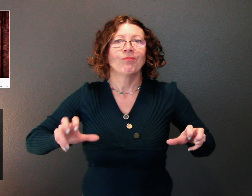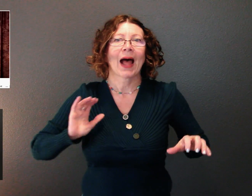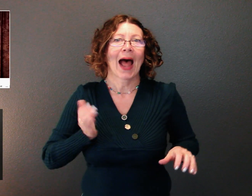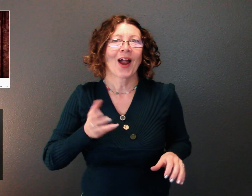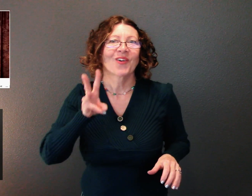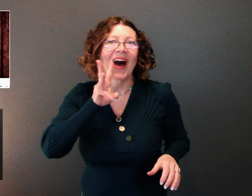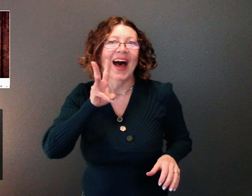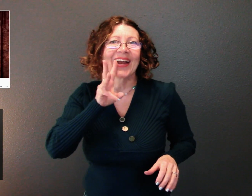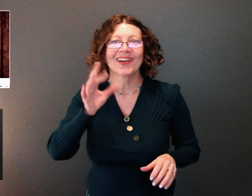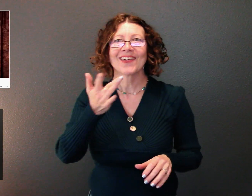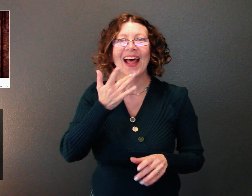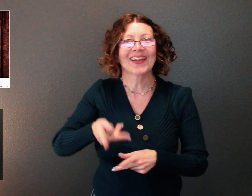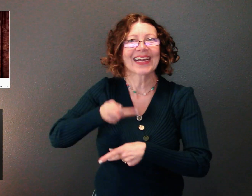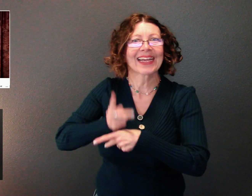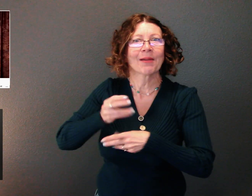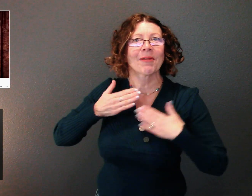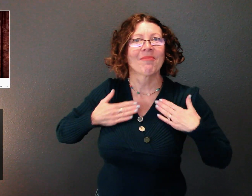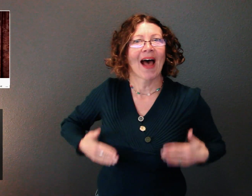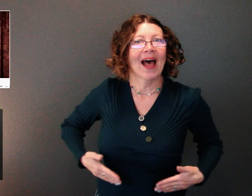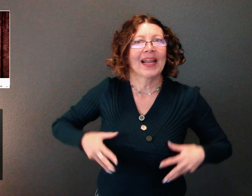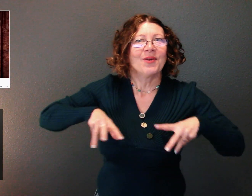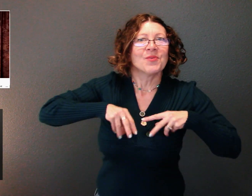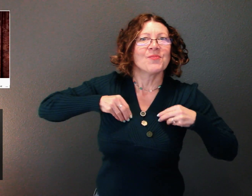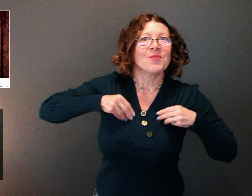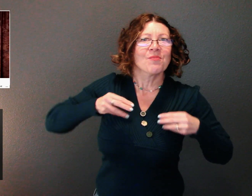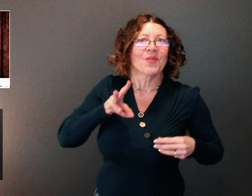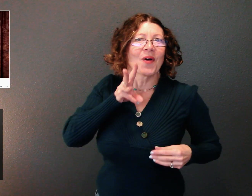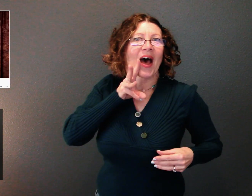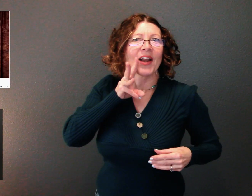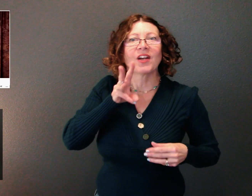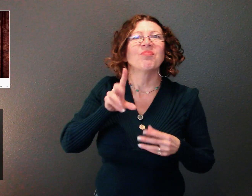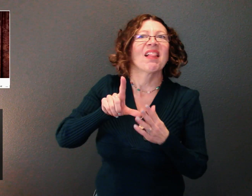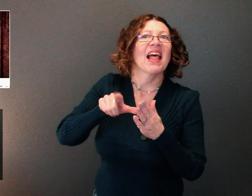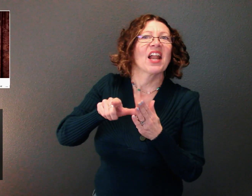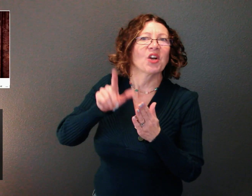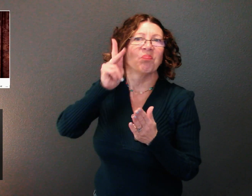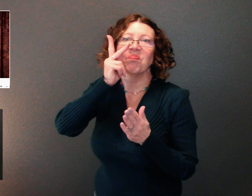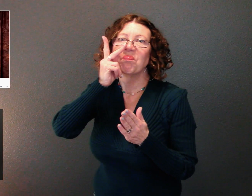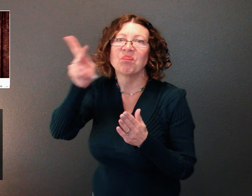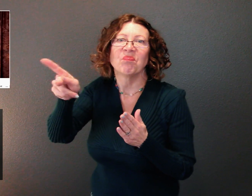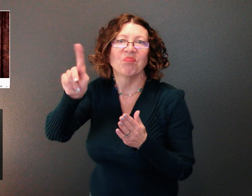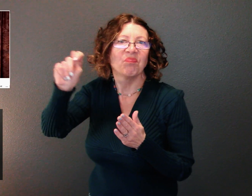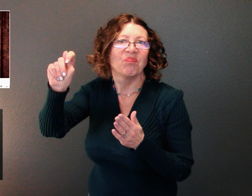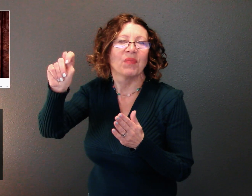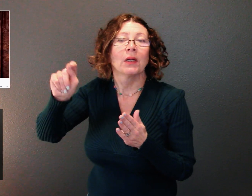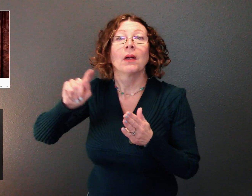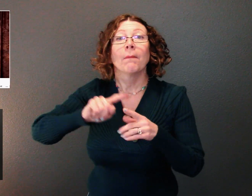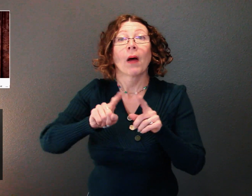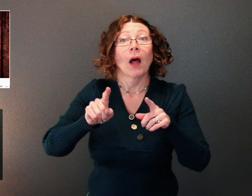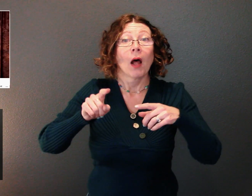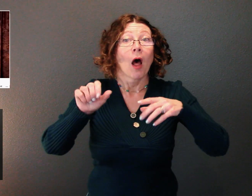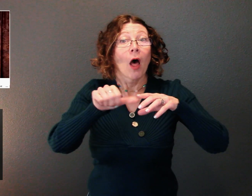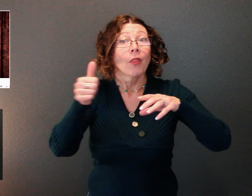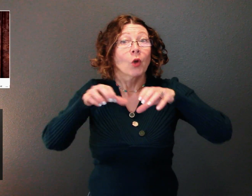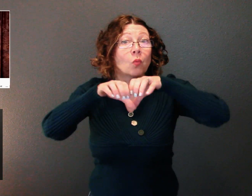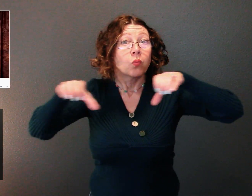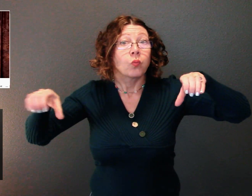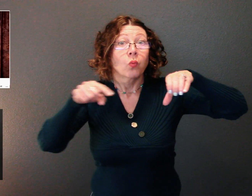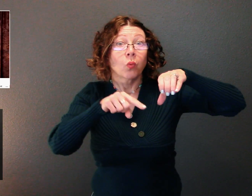any doubt we'd rather keep it in our body and deal with it with our urinary system. In the large intestine there are also bacteria that handle functions